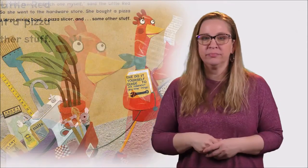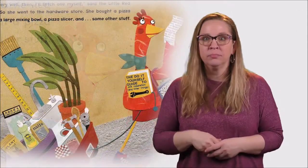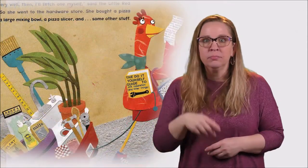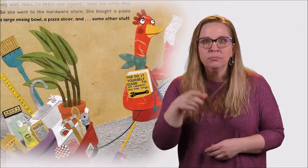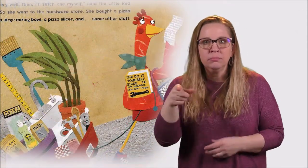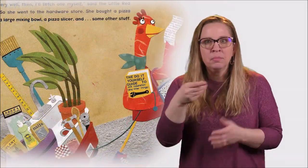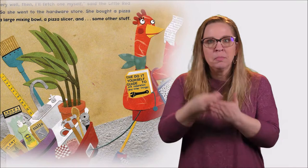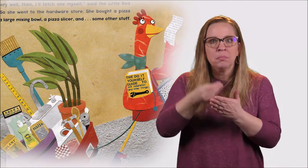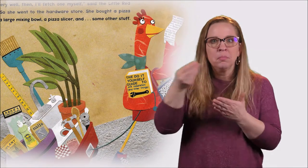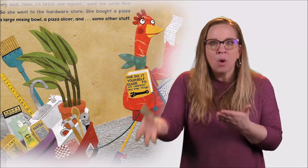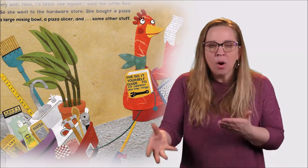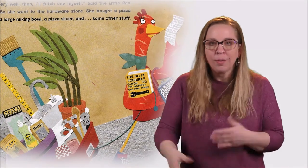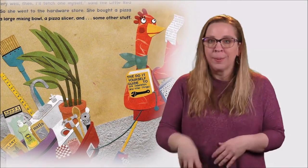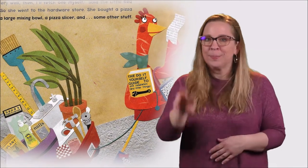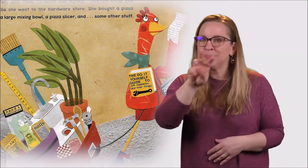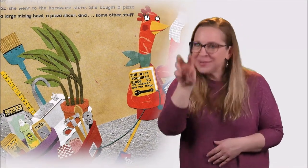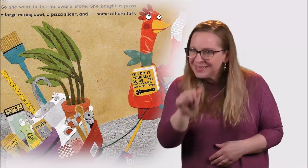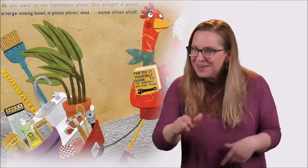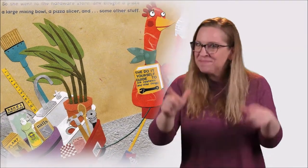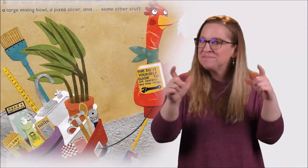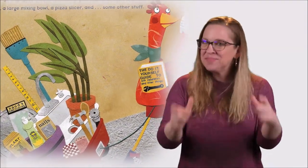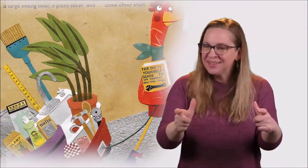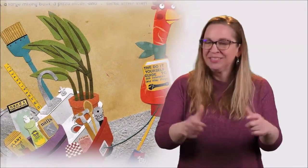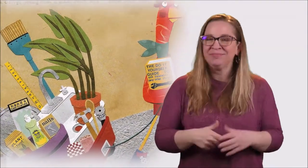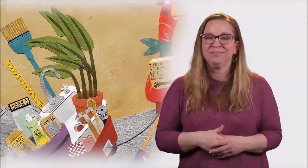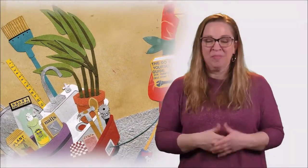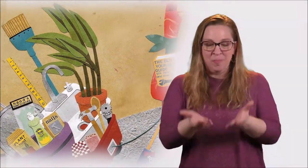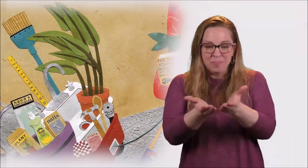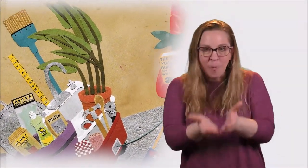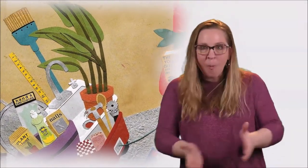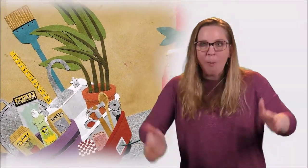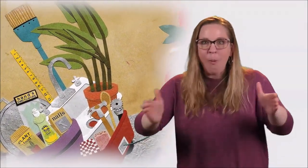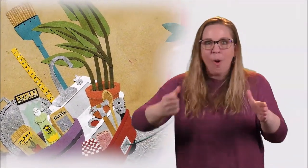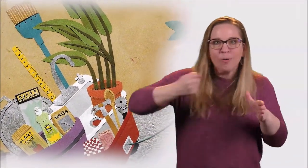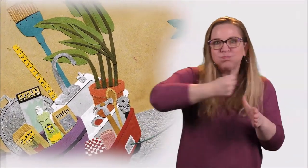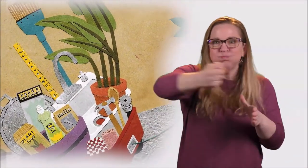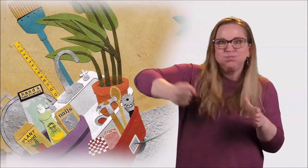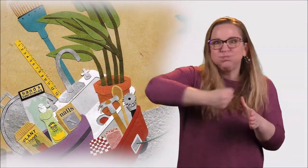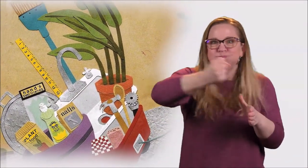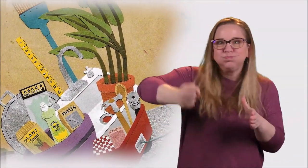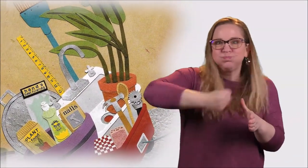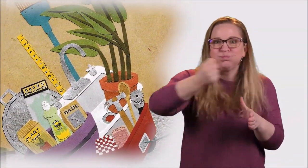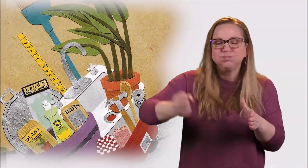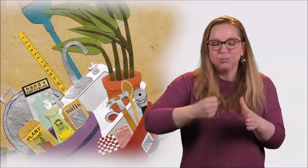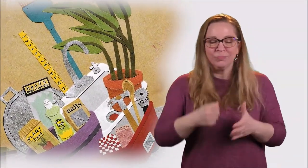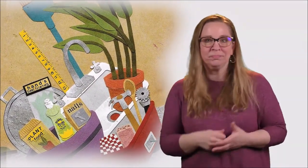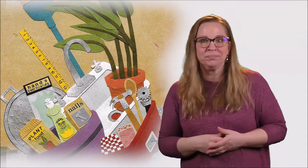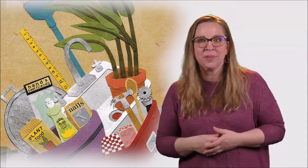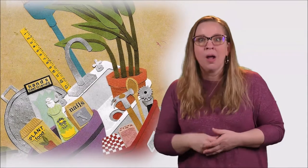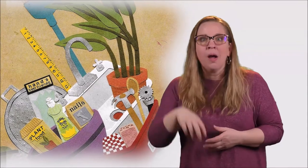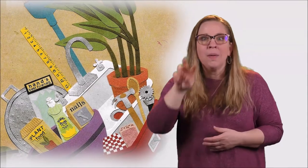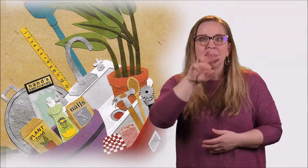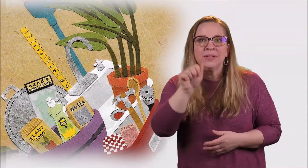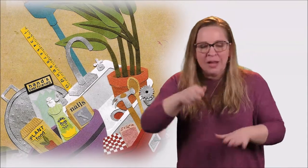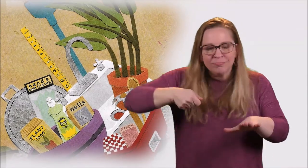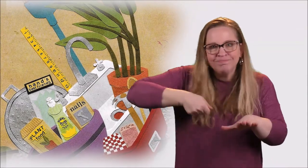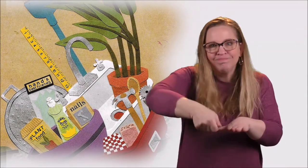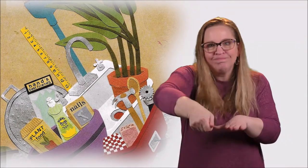store. She bought a pizza pan, a large mixing bowl, a pizza slicer,